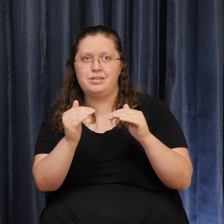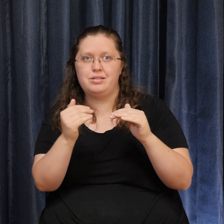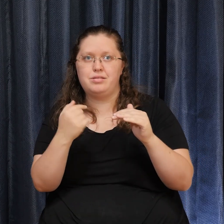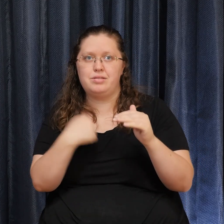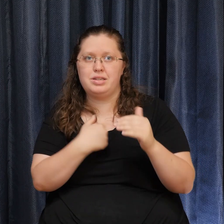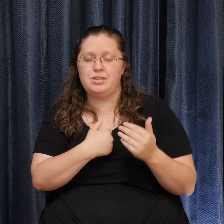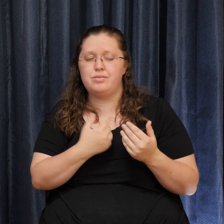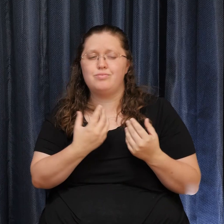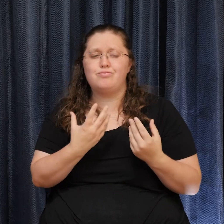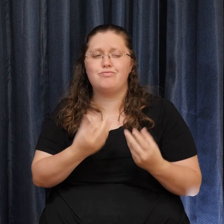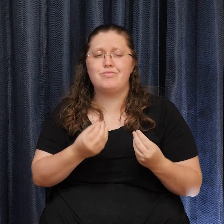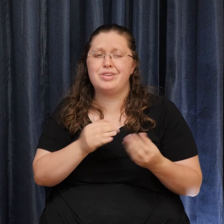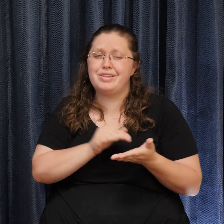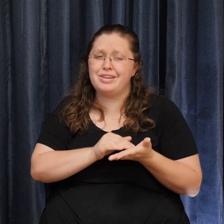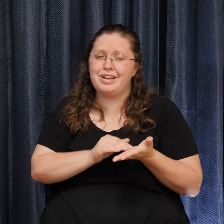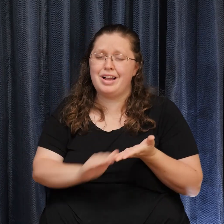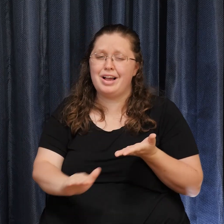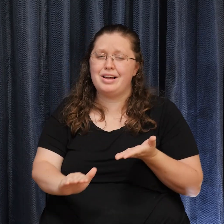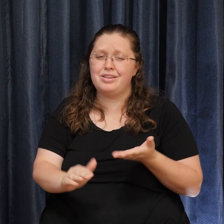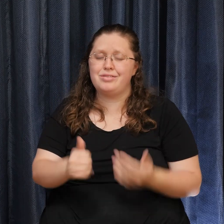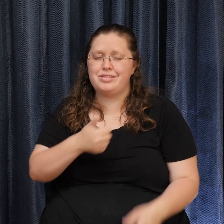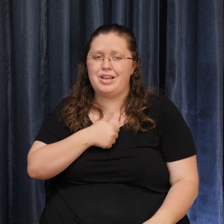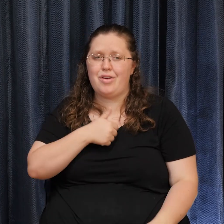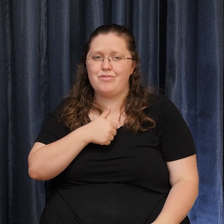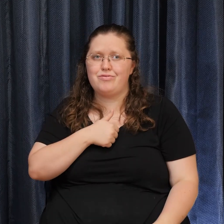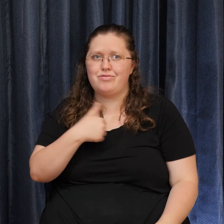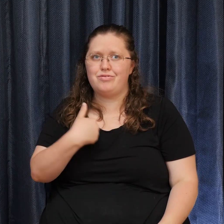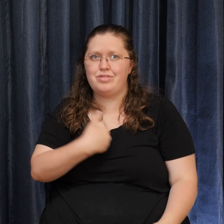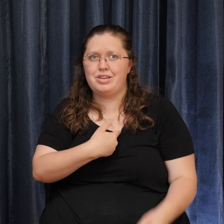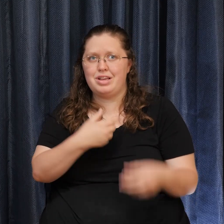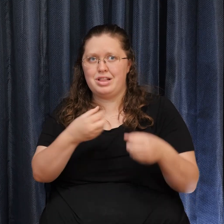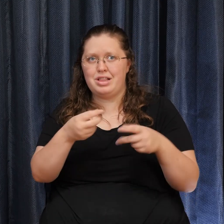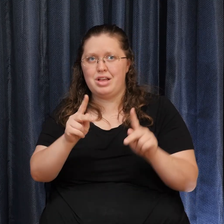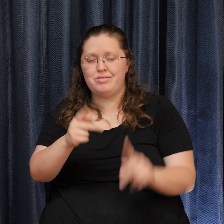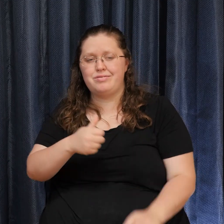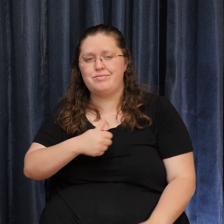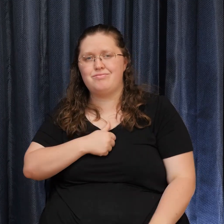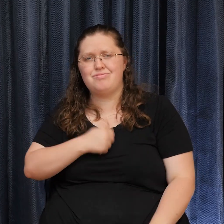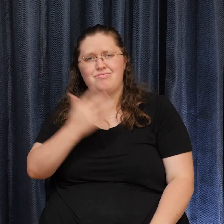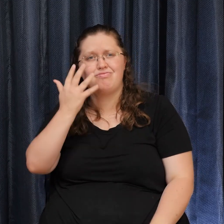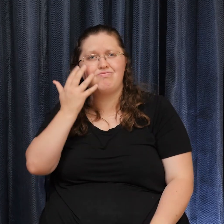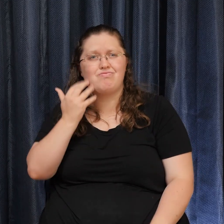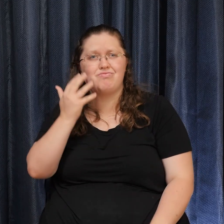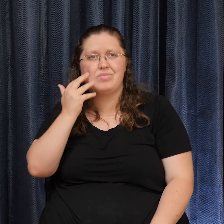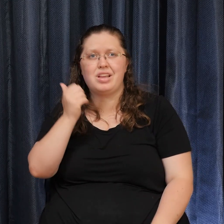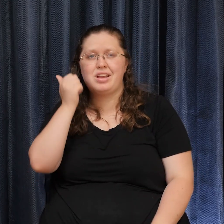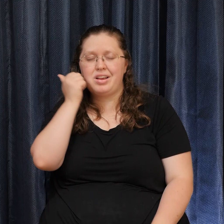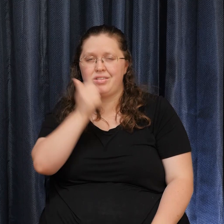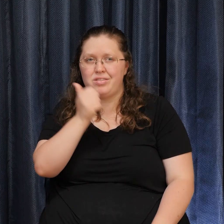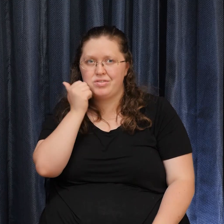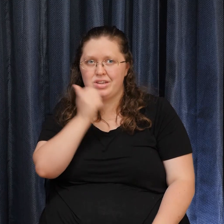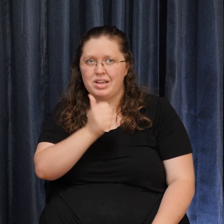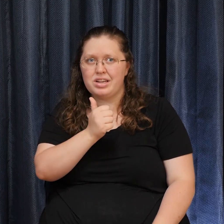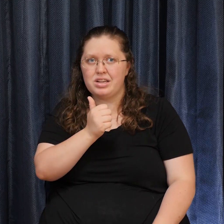ourselves And we allow Ourselves to experience In every day Ideally And often in the day